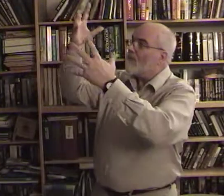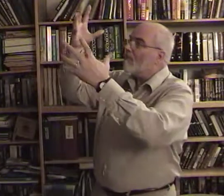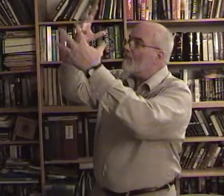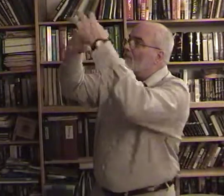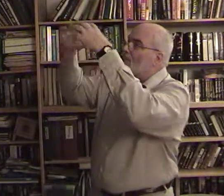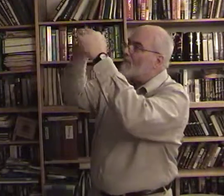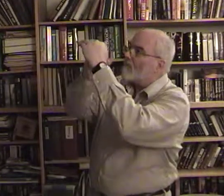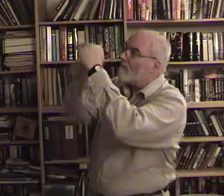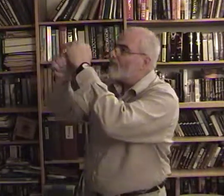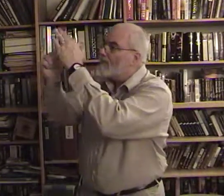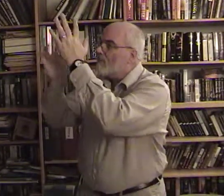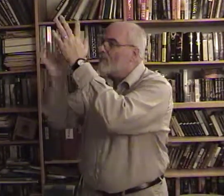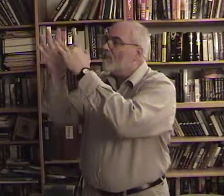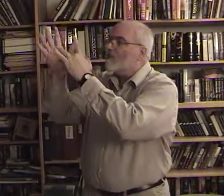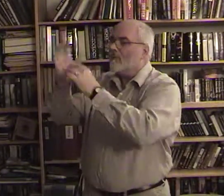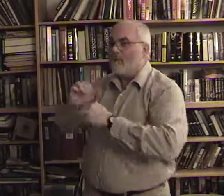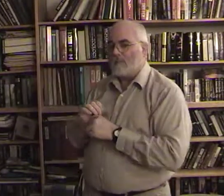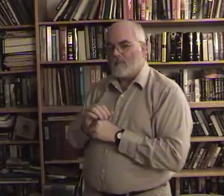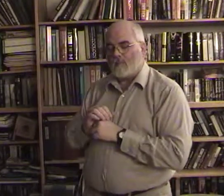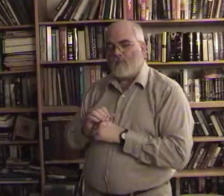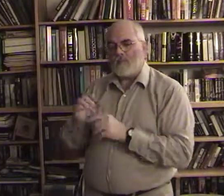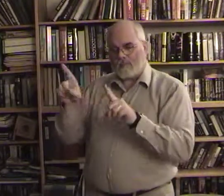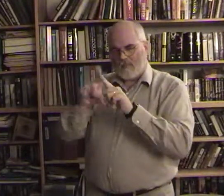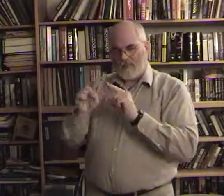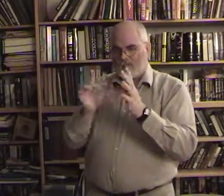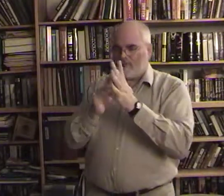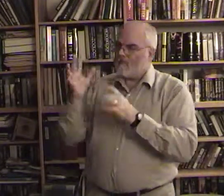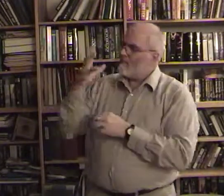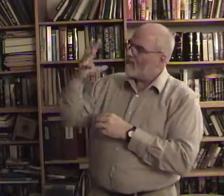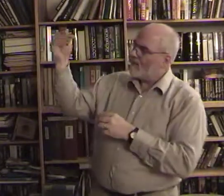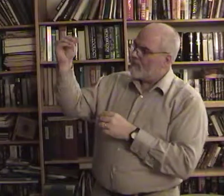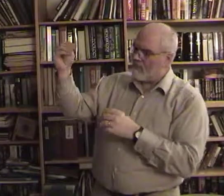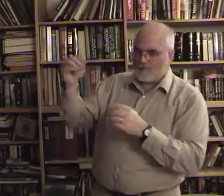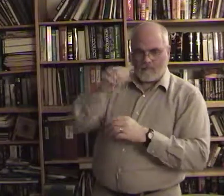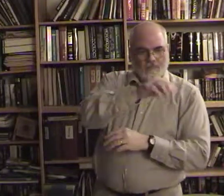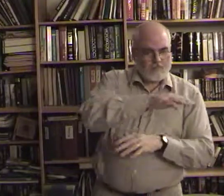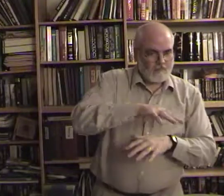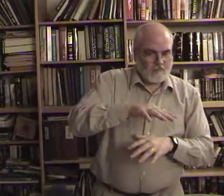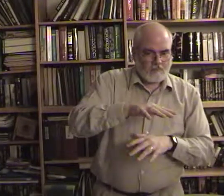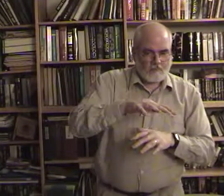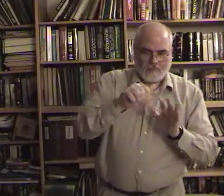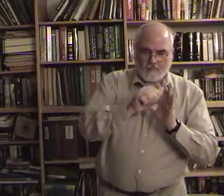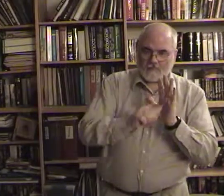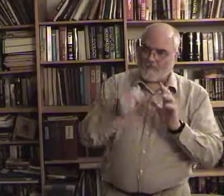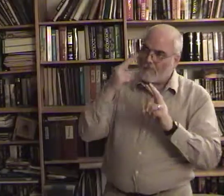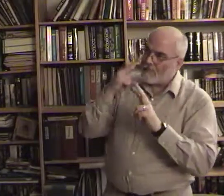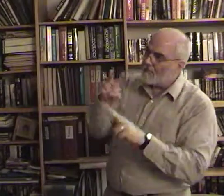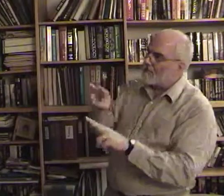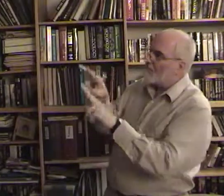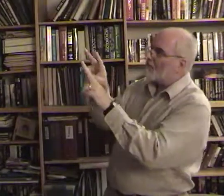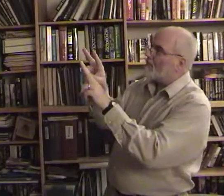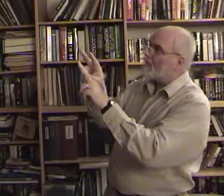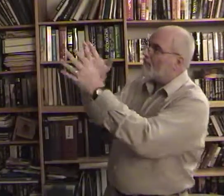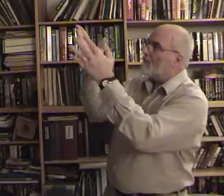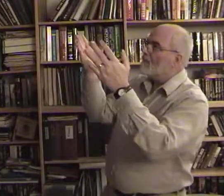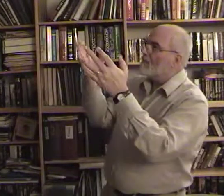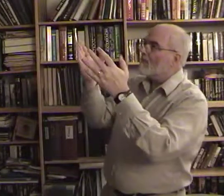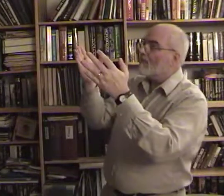sight. As he was going, they were looking into the sky. Suddenly, two men,